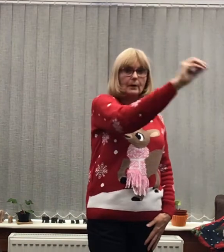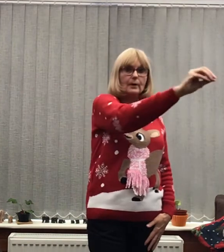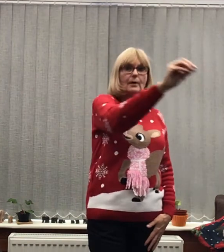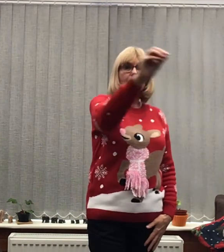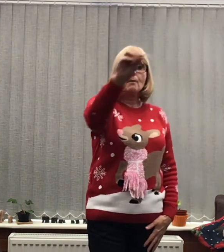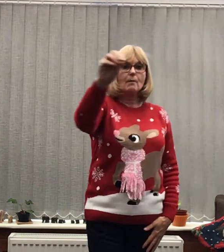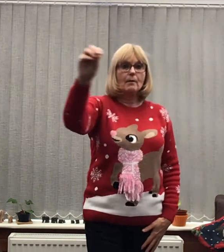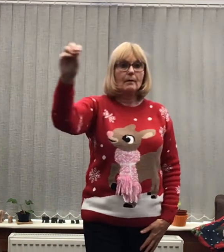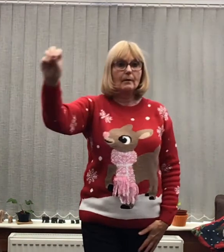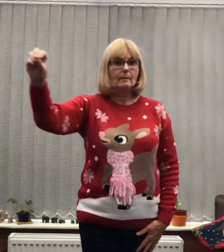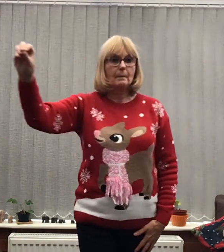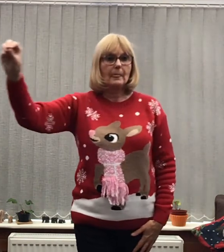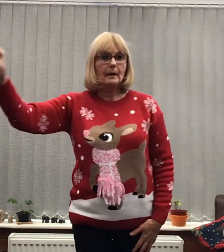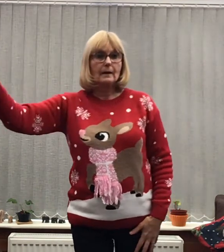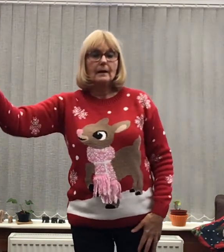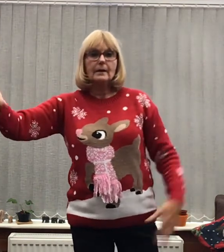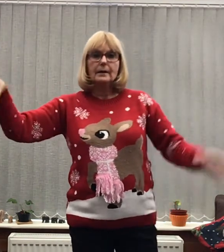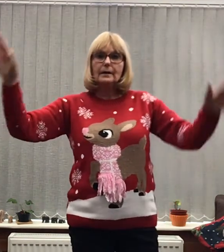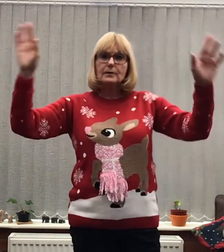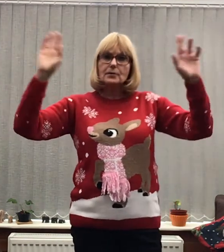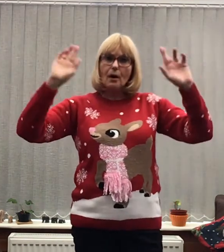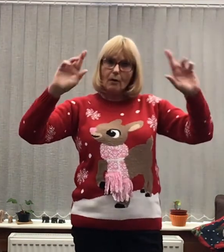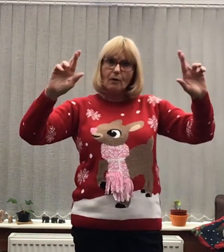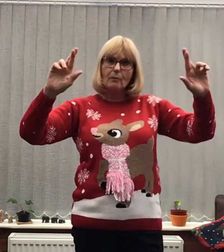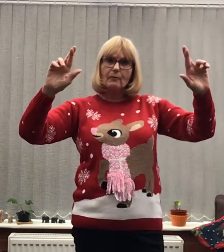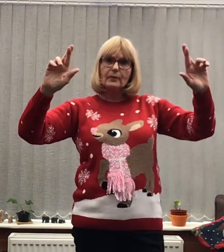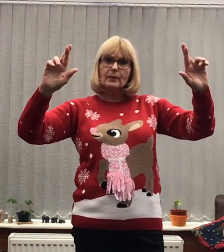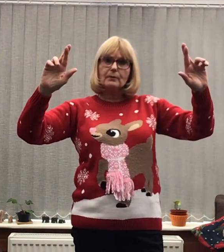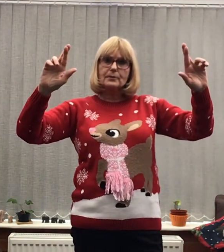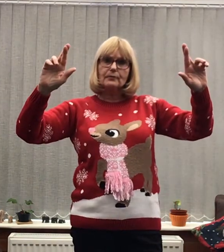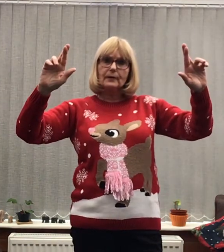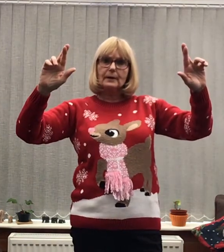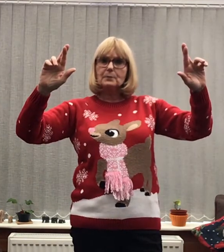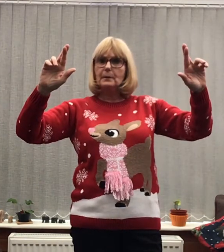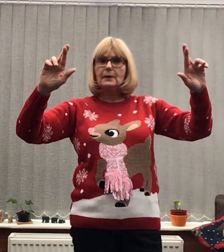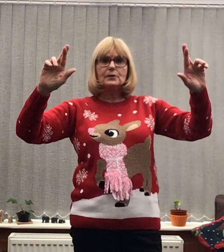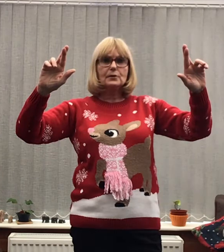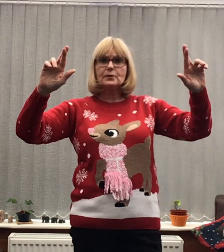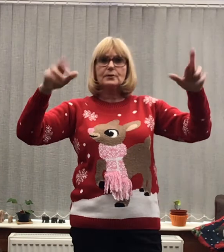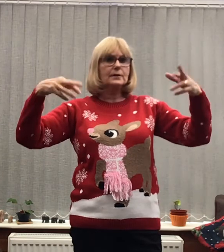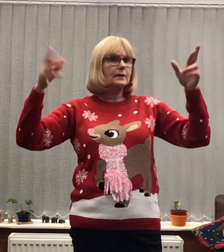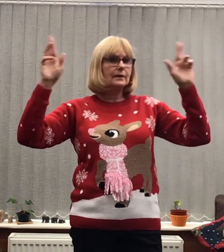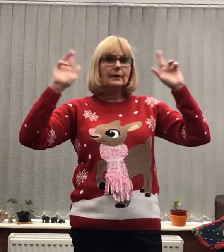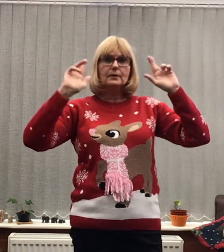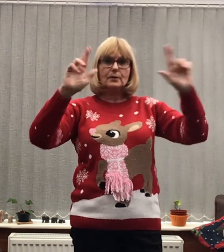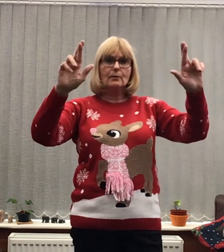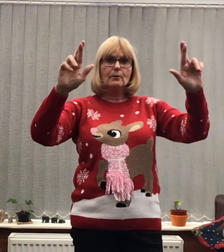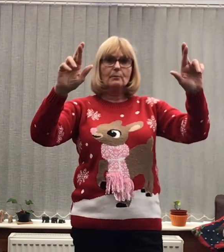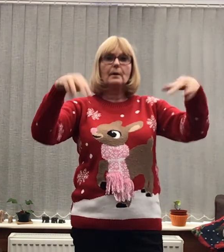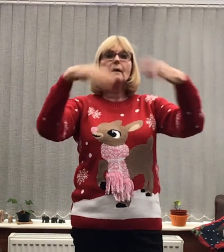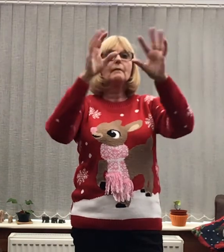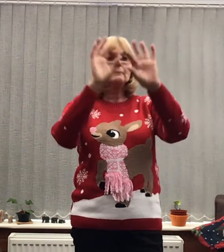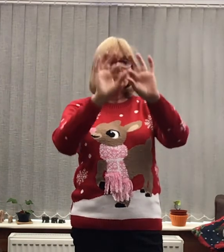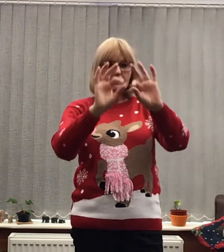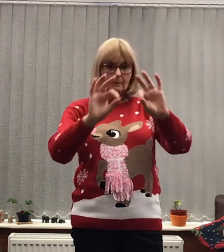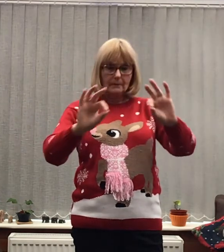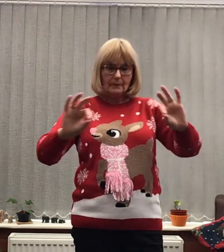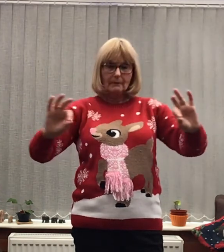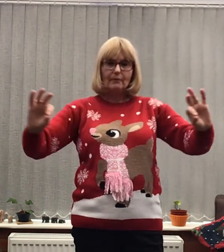know There is hope for all to find peace You just need There is hope Hope For